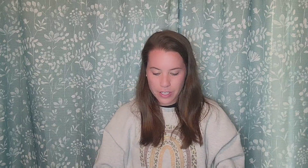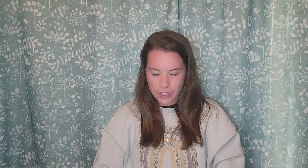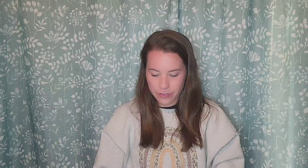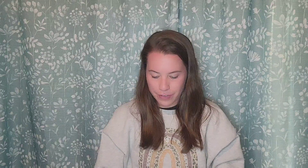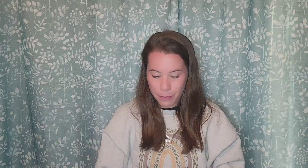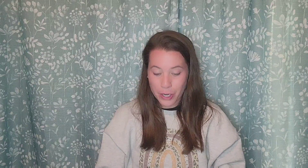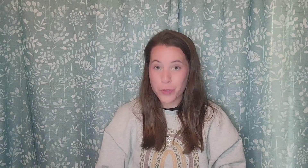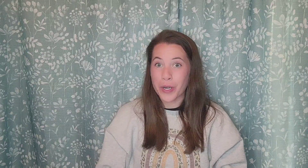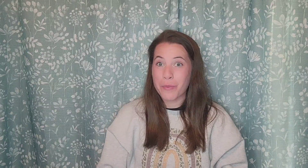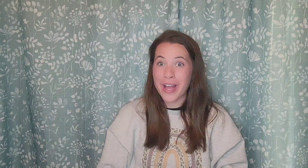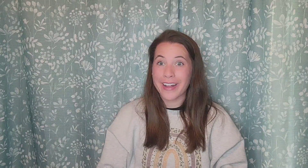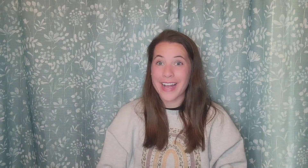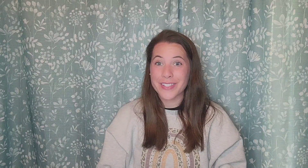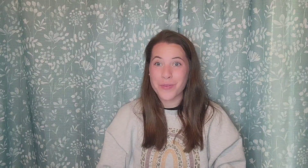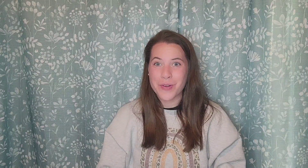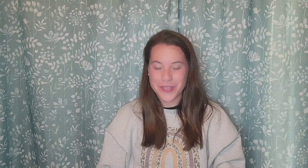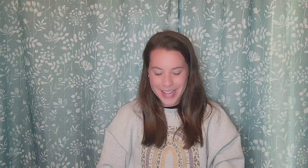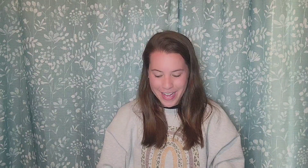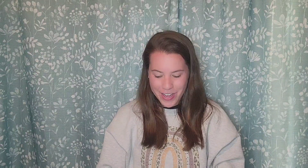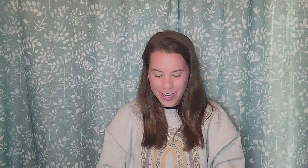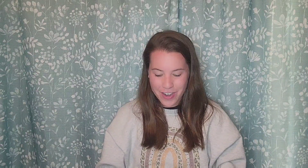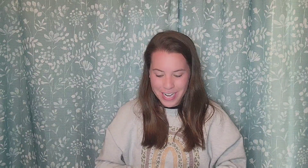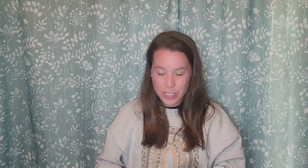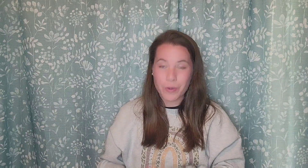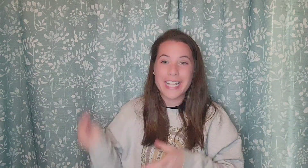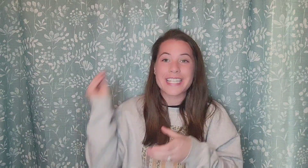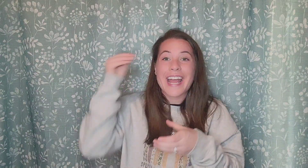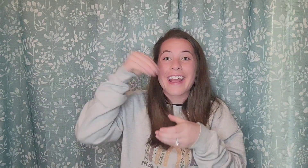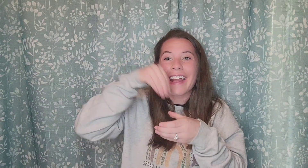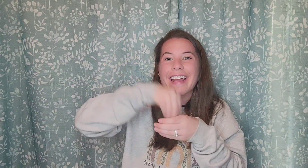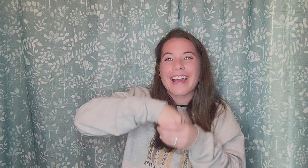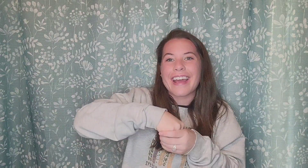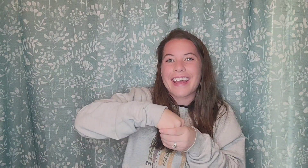Alright. We're on 21 guys. Almost there. Our next one is in.